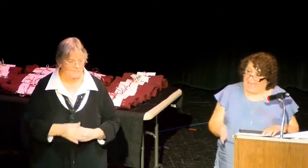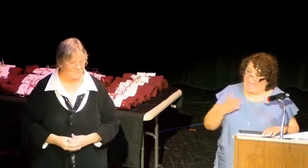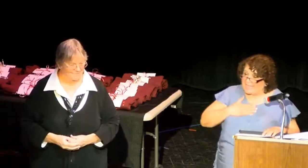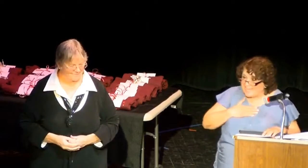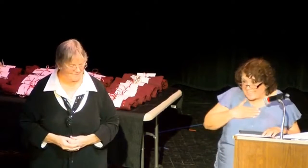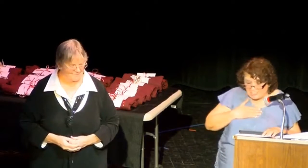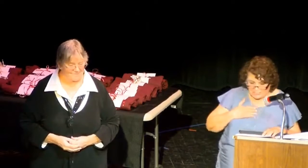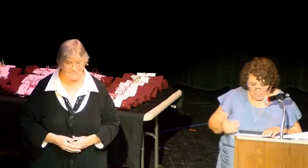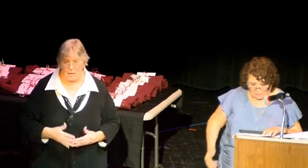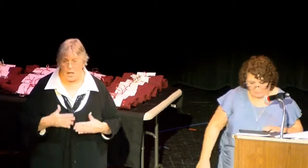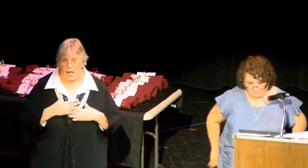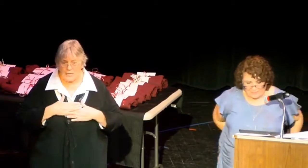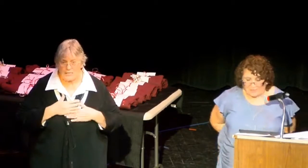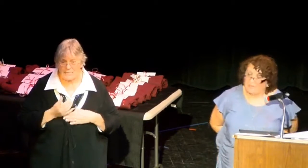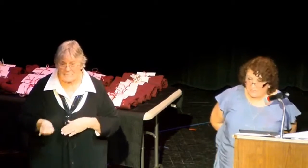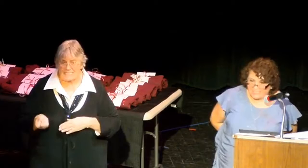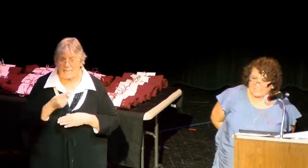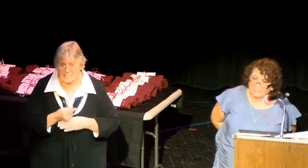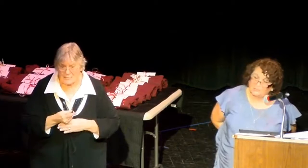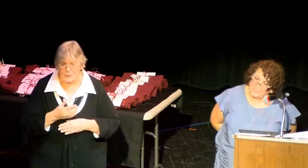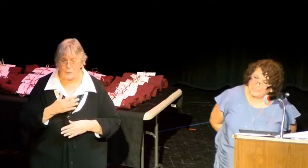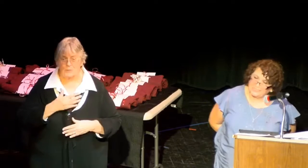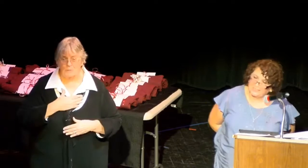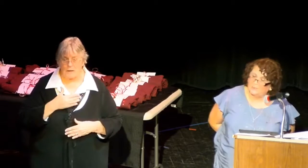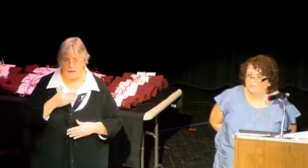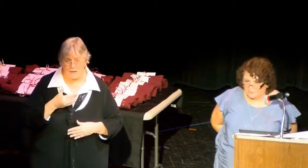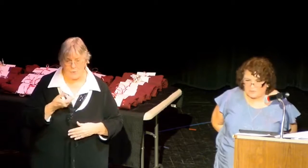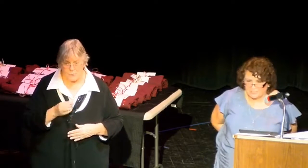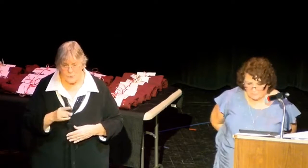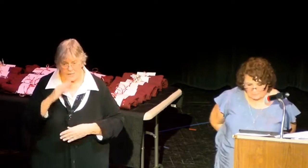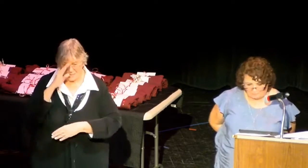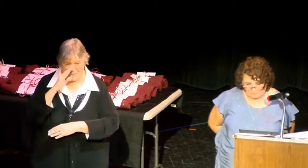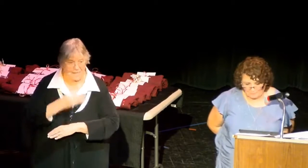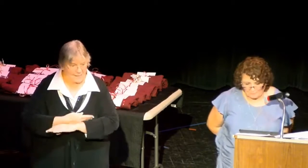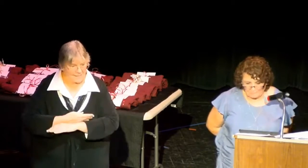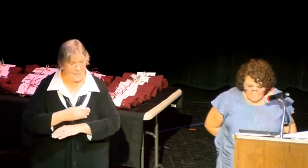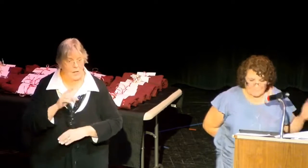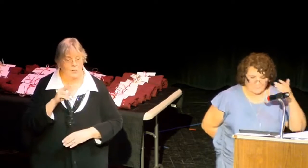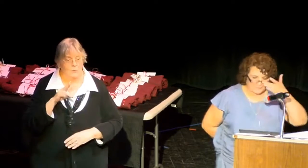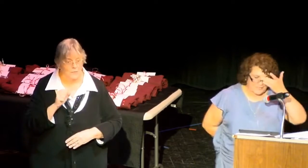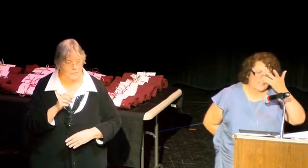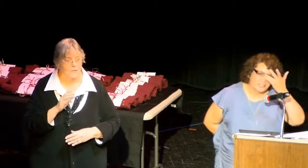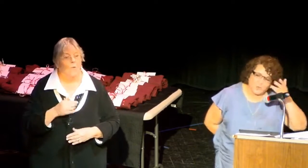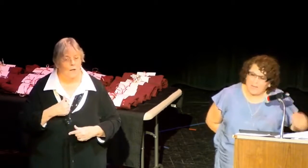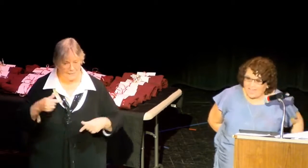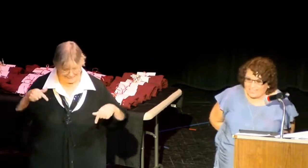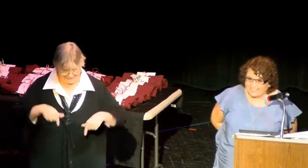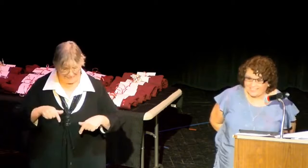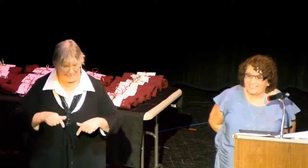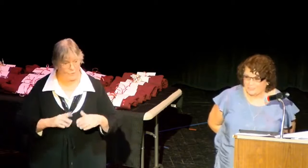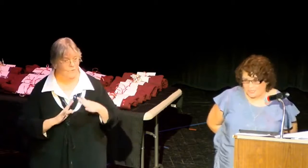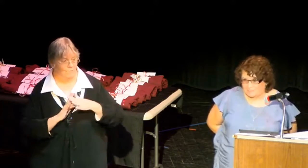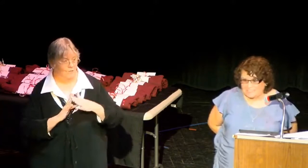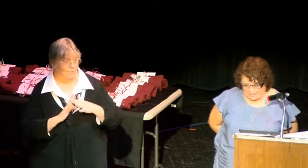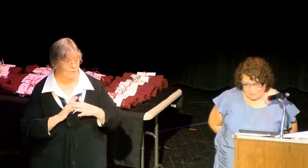And next year, my grandson Luis will be a freshman. So my